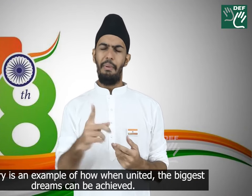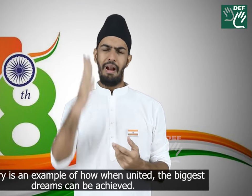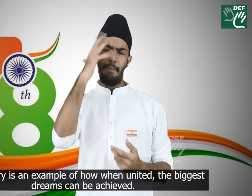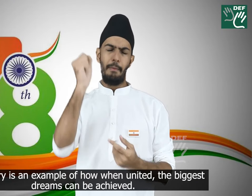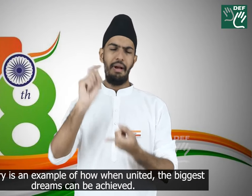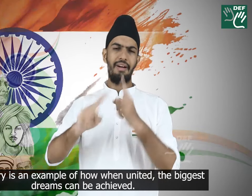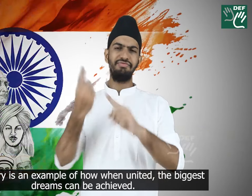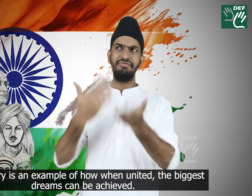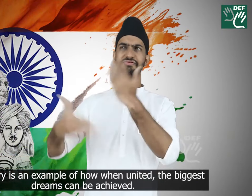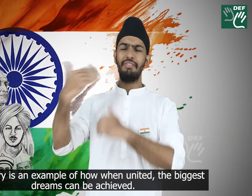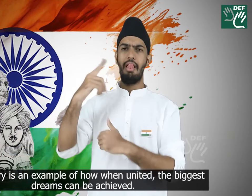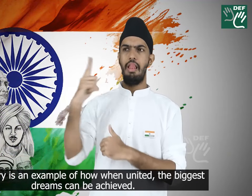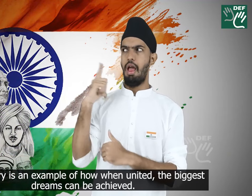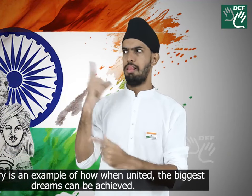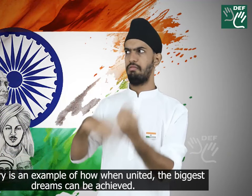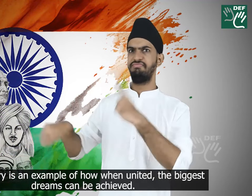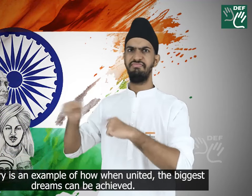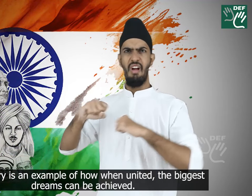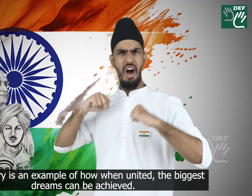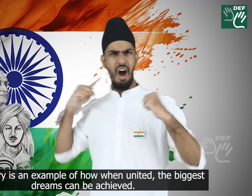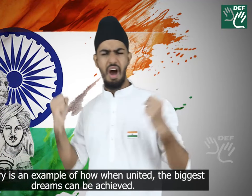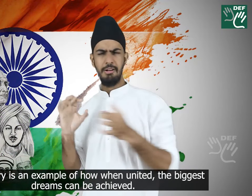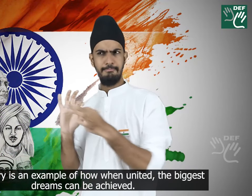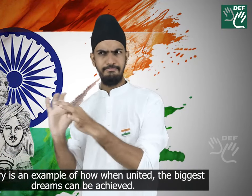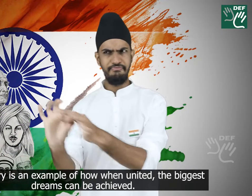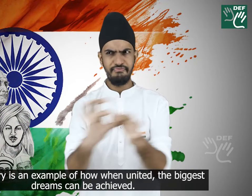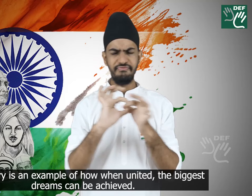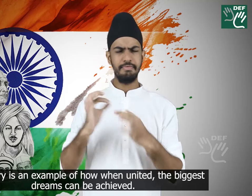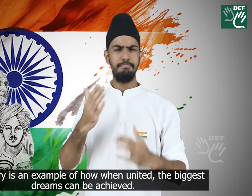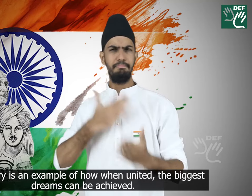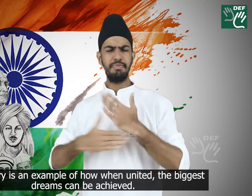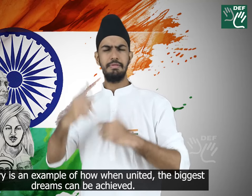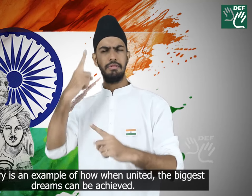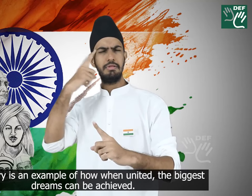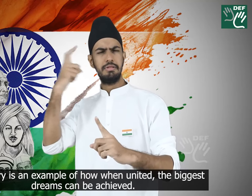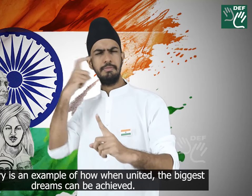Its history is an example of how when united the biggest dreams can be achieved.